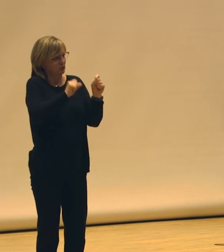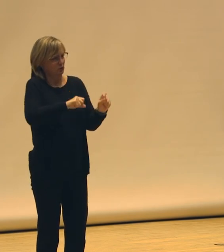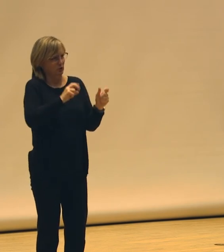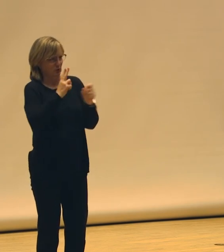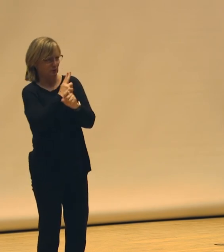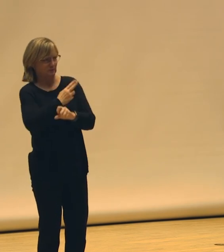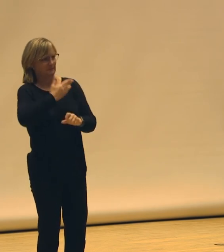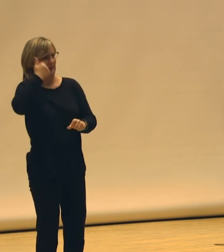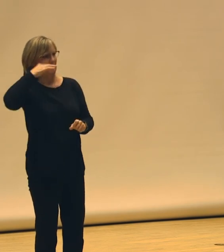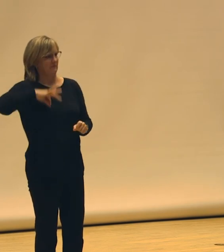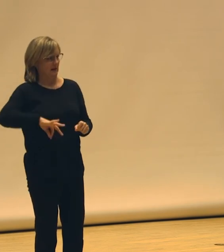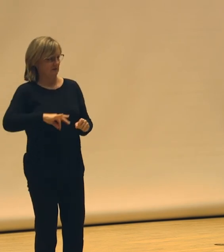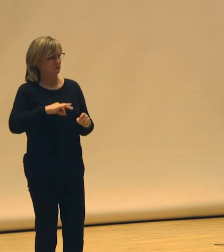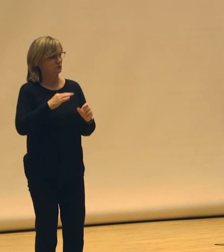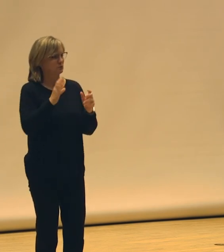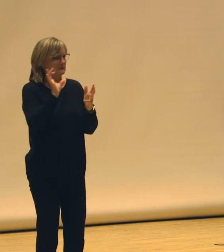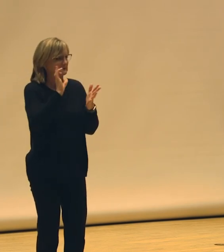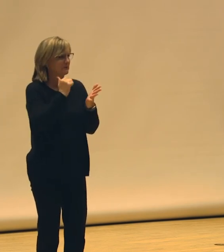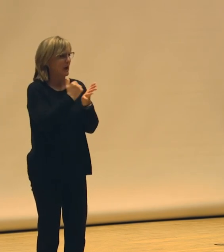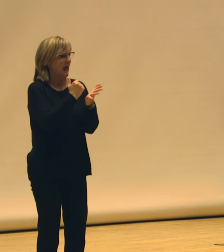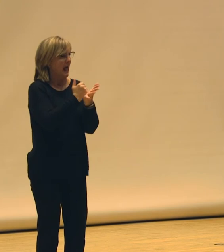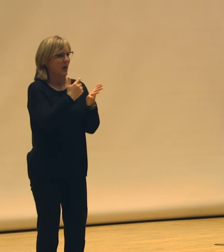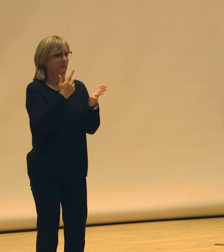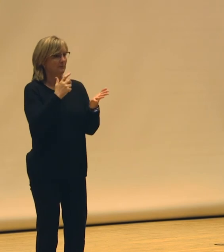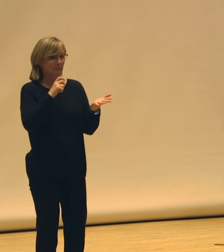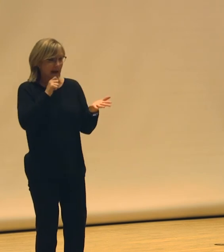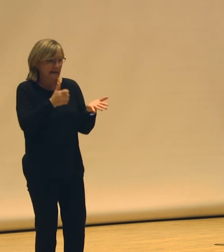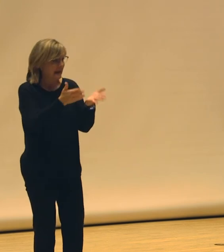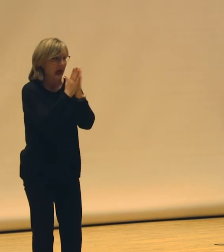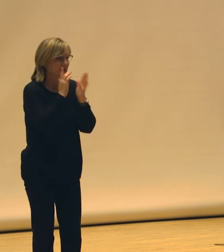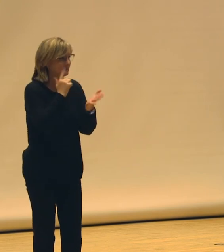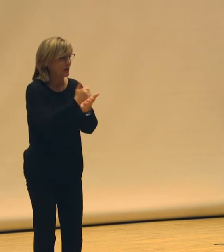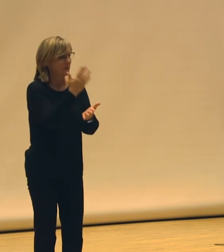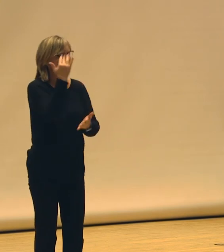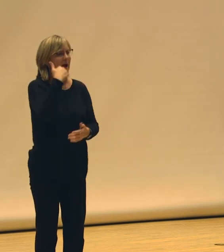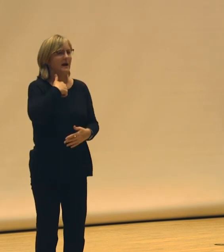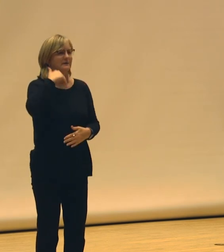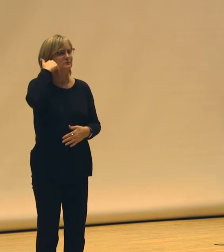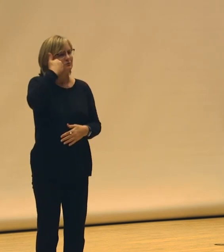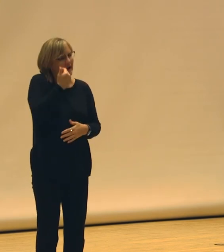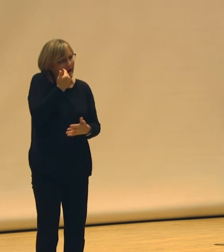help that I didn't ask for, because I was shy.